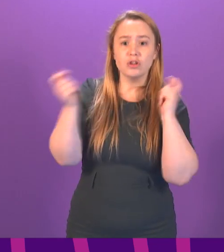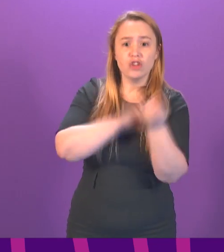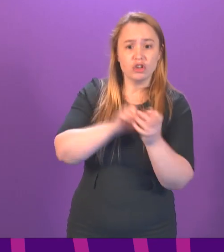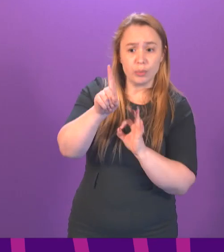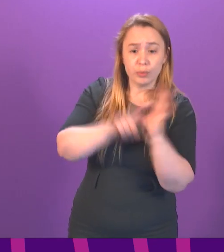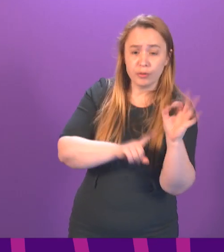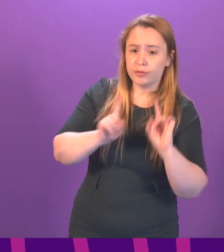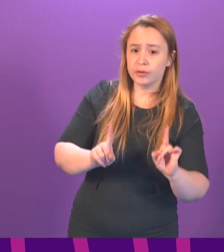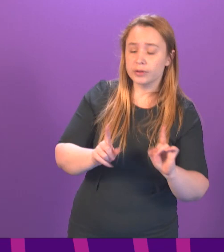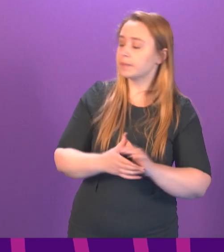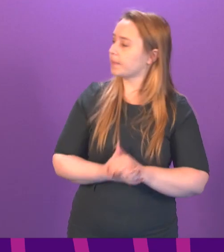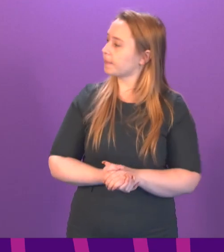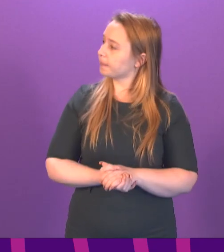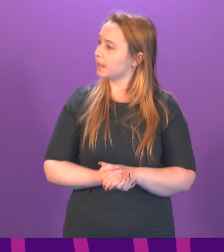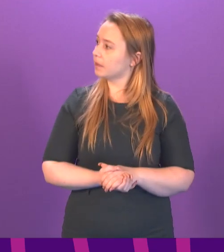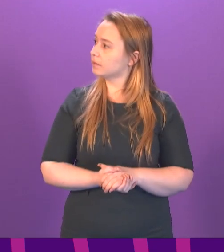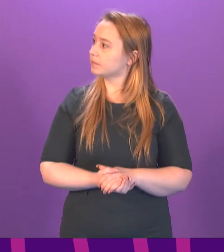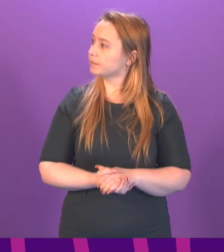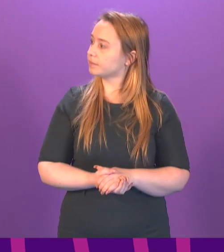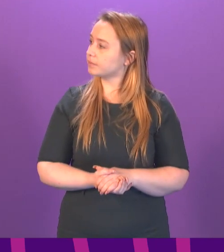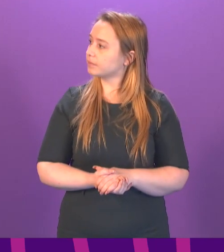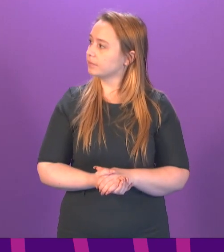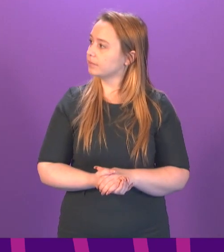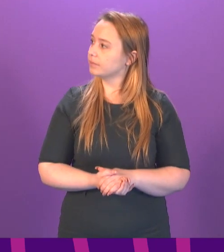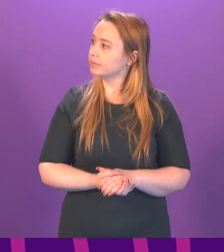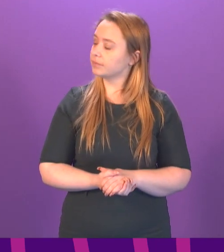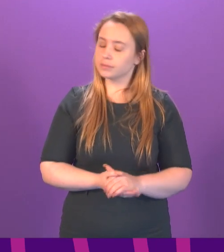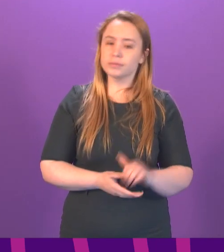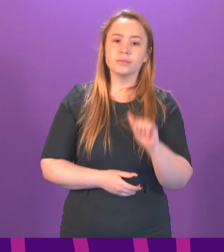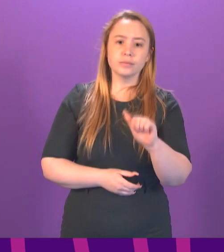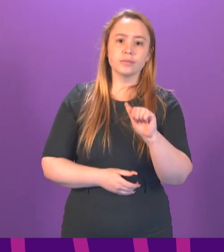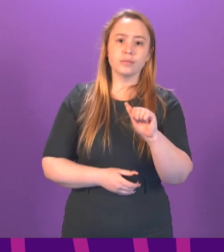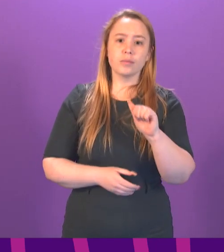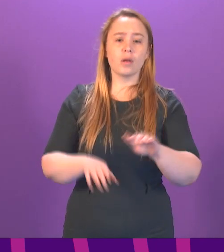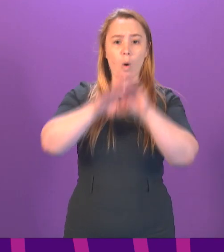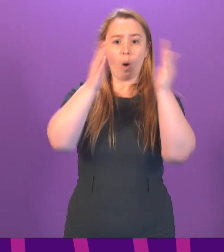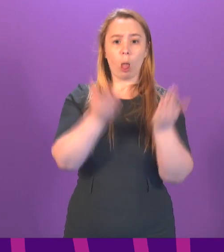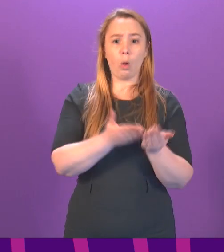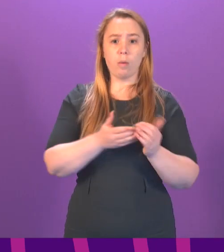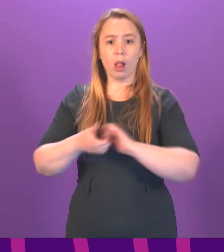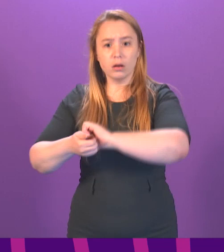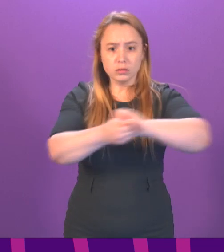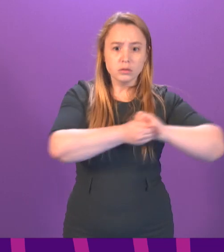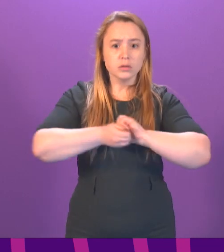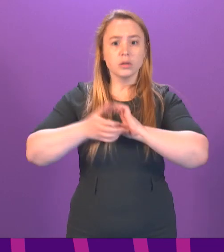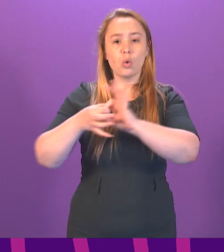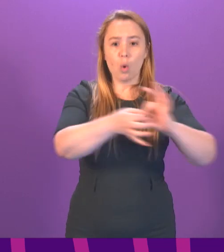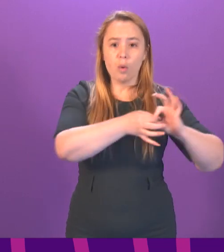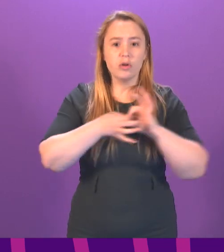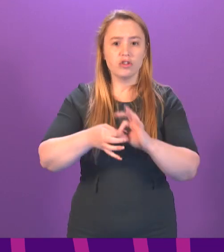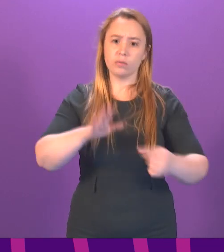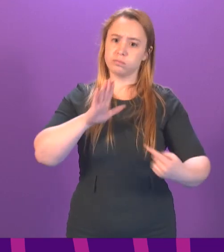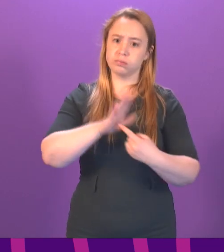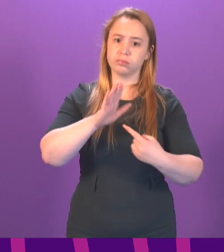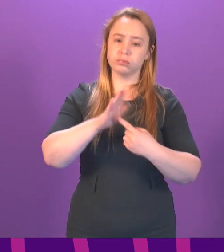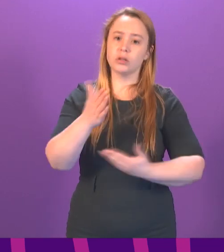Yes, we absolutely will. We recognise, as I think everybody does, that global cooperation is absolutely integral and essential to